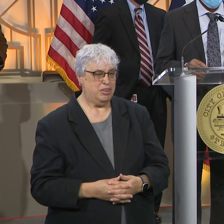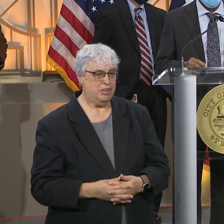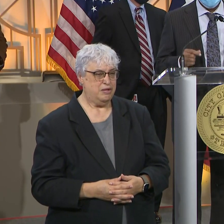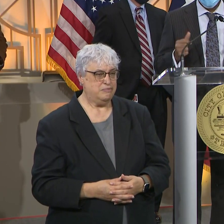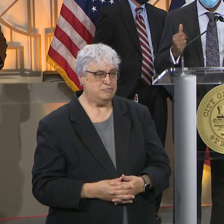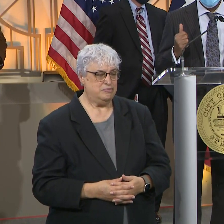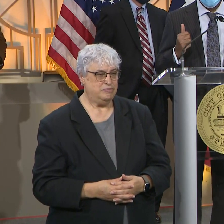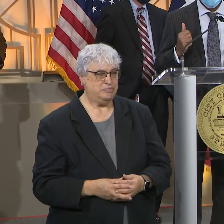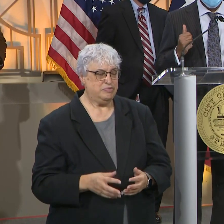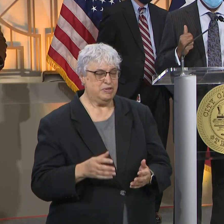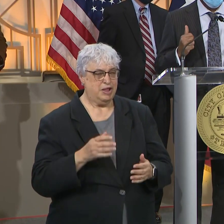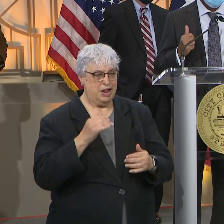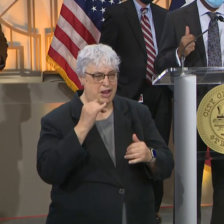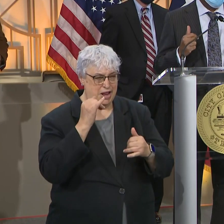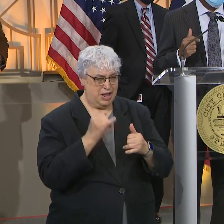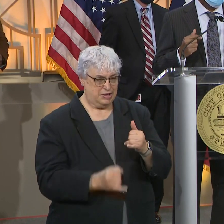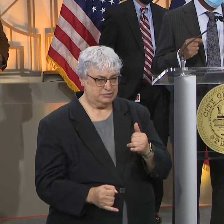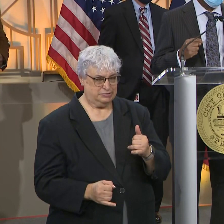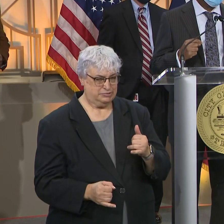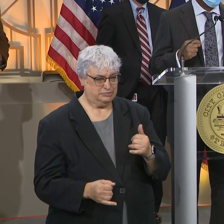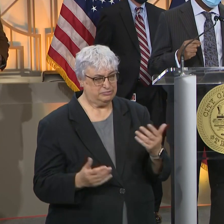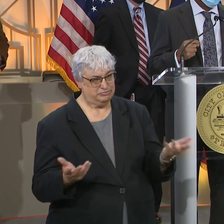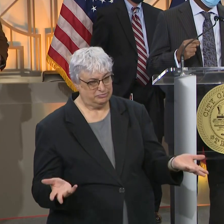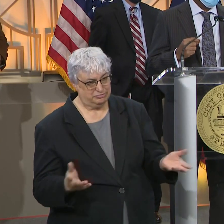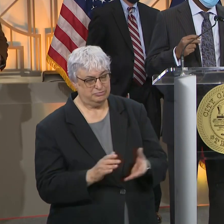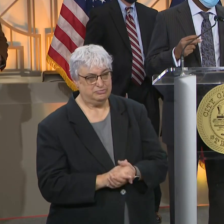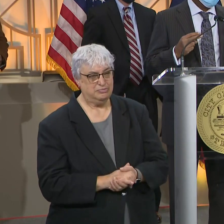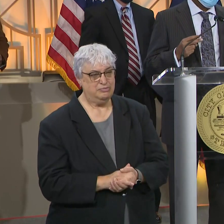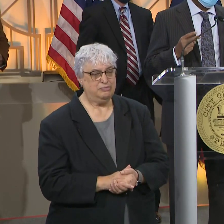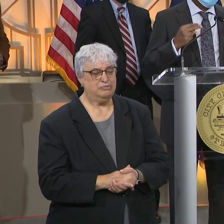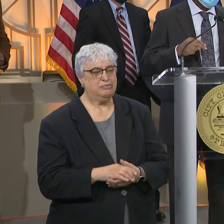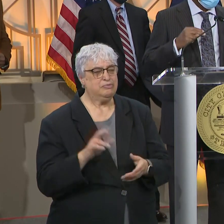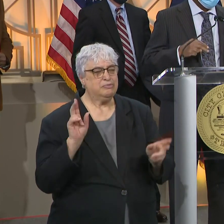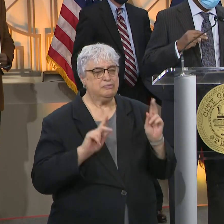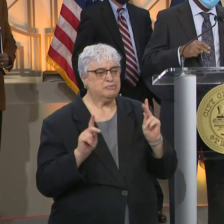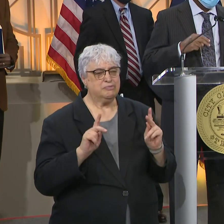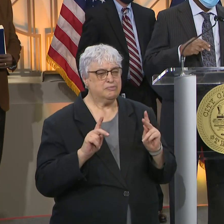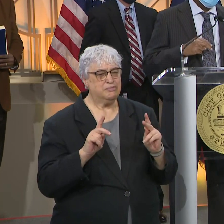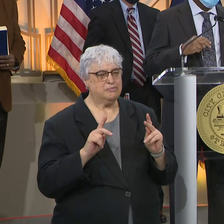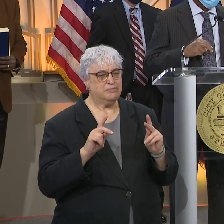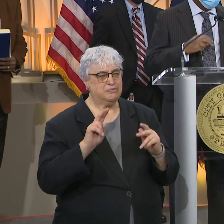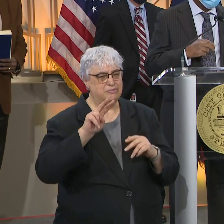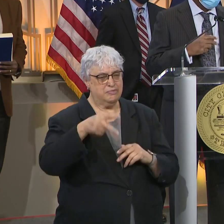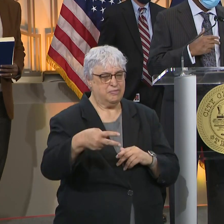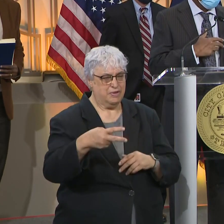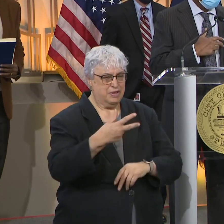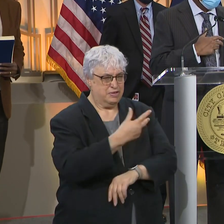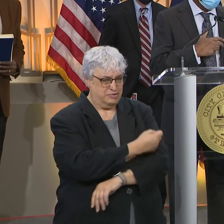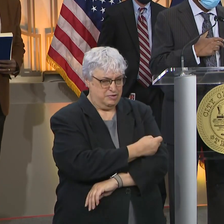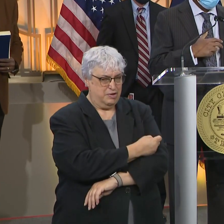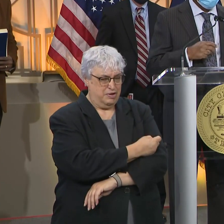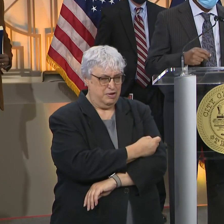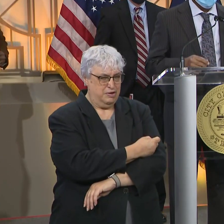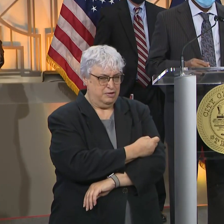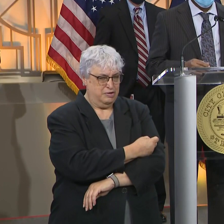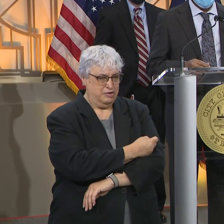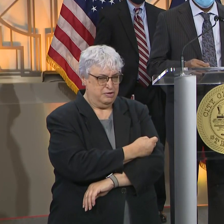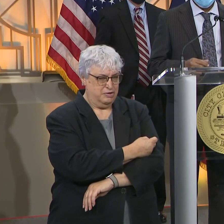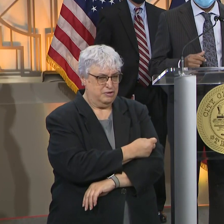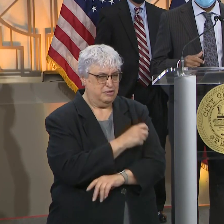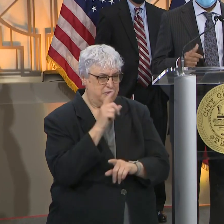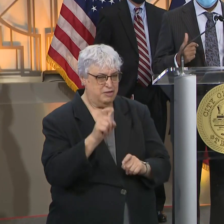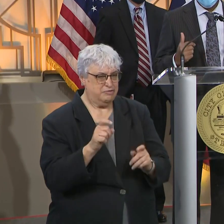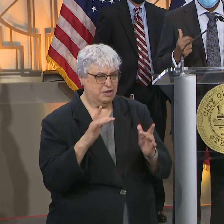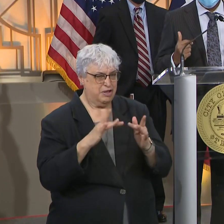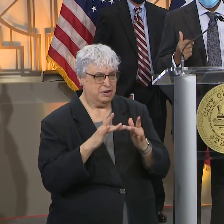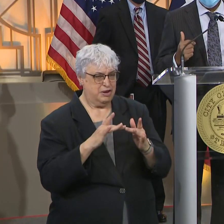I think we just want to make some people have asked, when it comes to that second dose, that second vaccine, do they